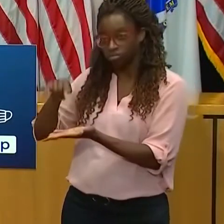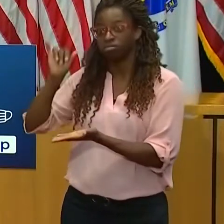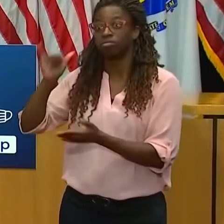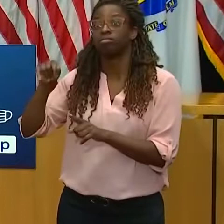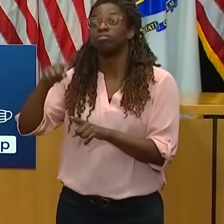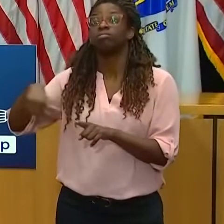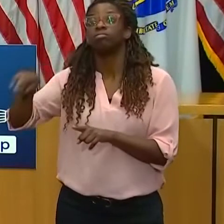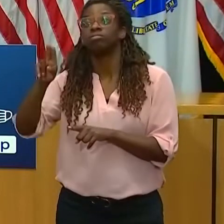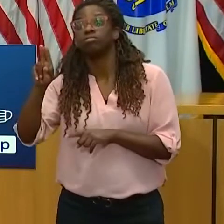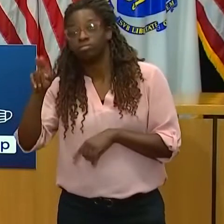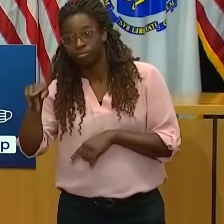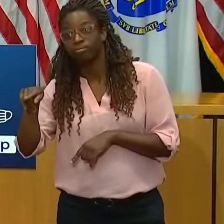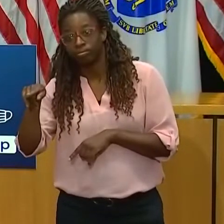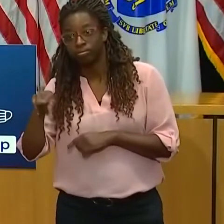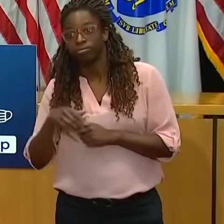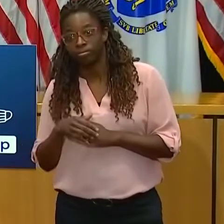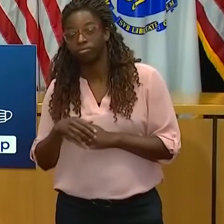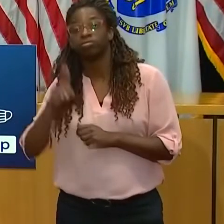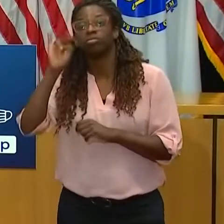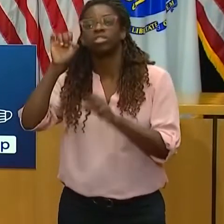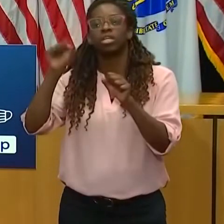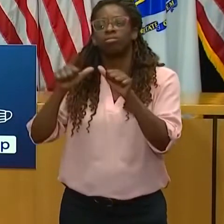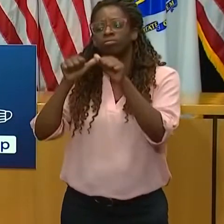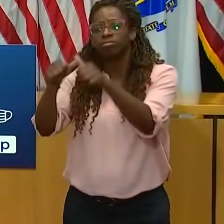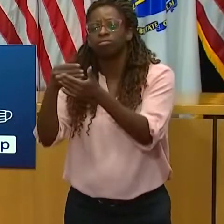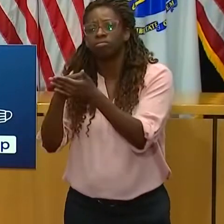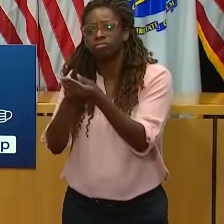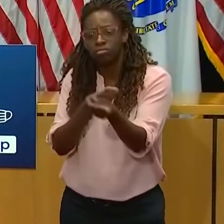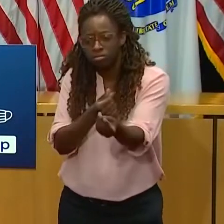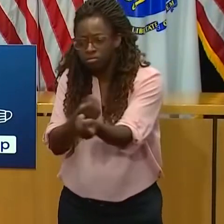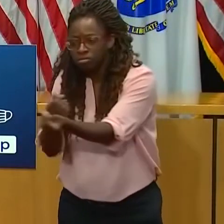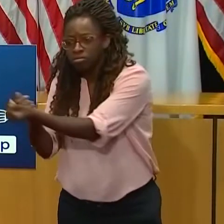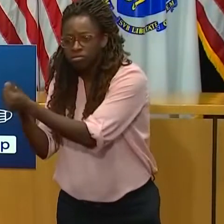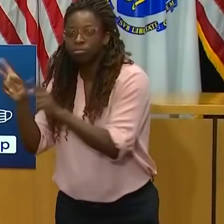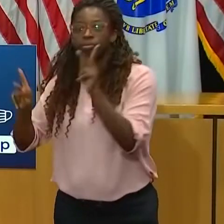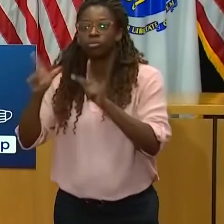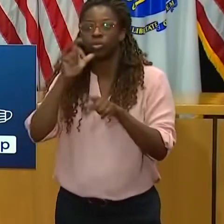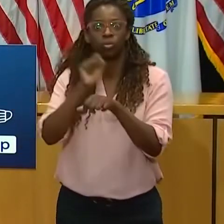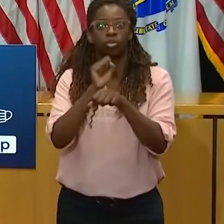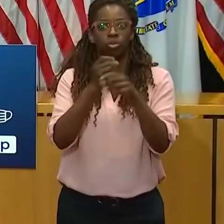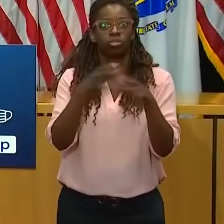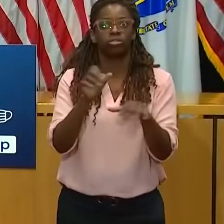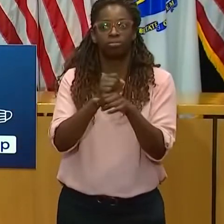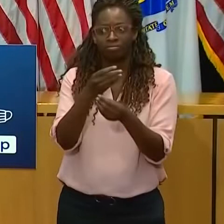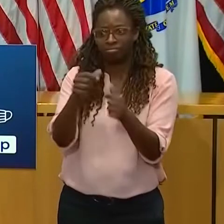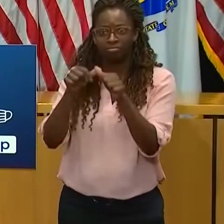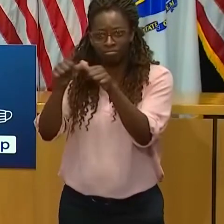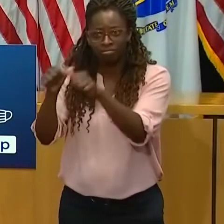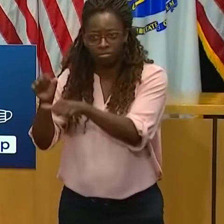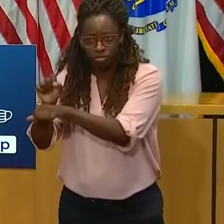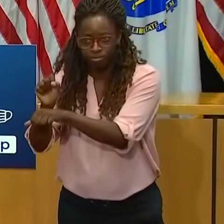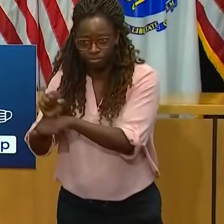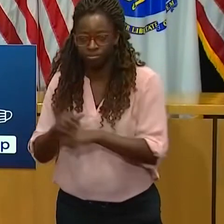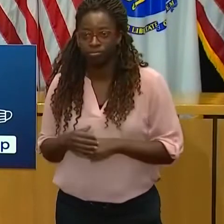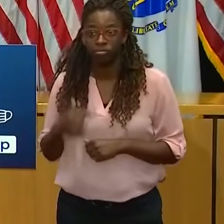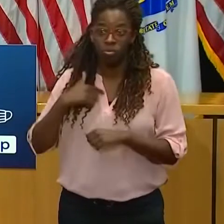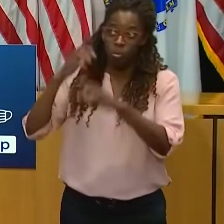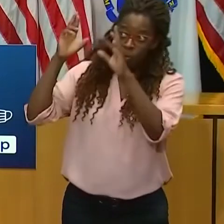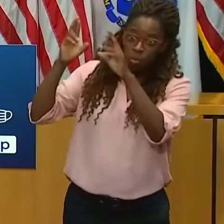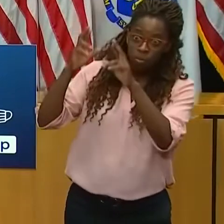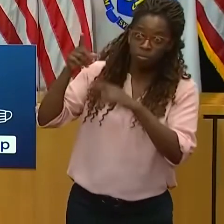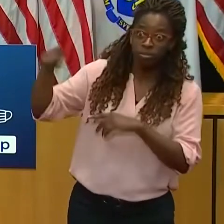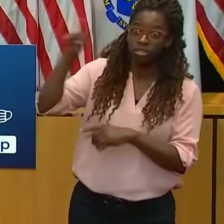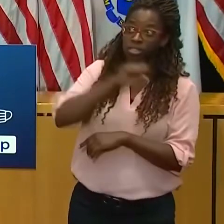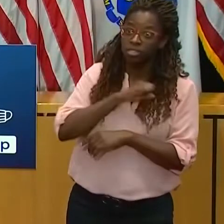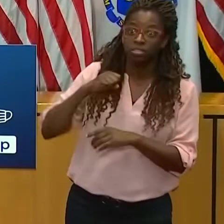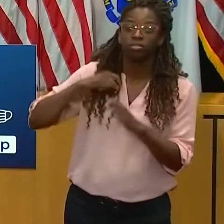pay unemployment benefits to those who need them. We look forward to working with our legislative colleagues to pass this legislation to